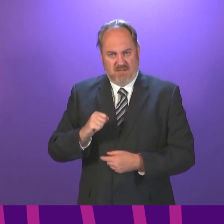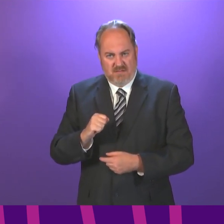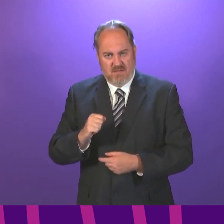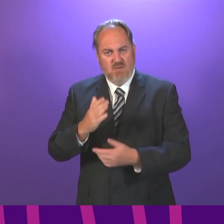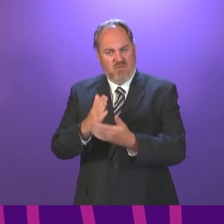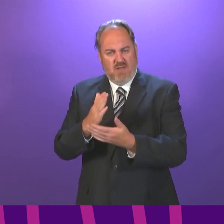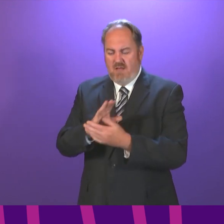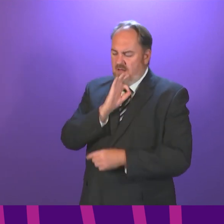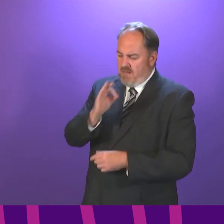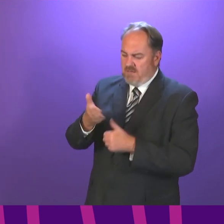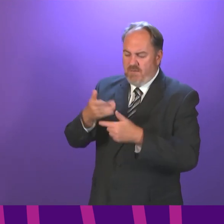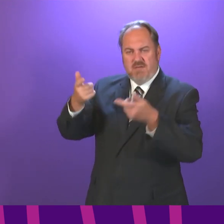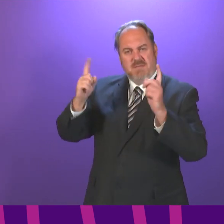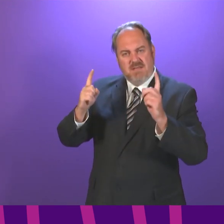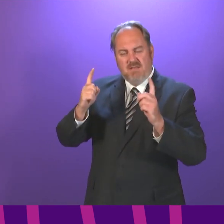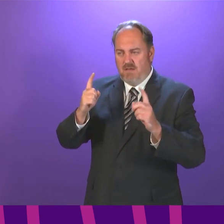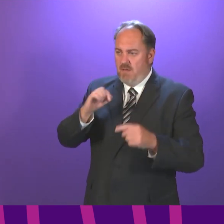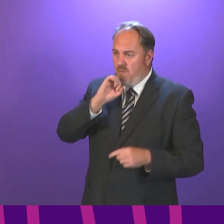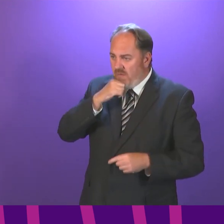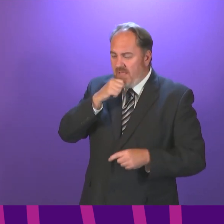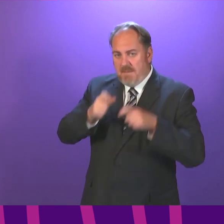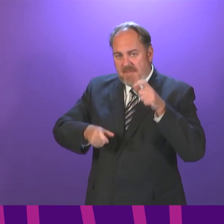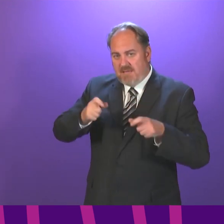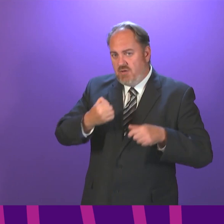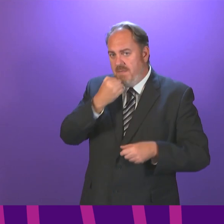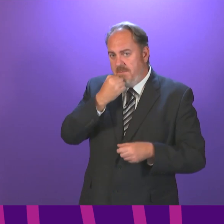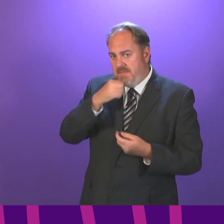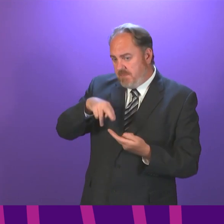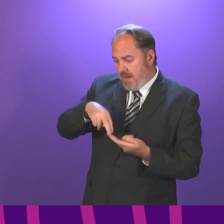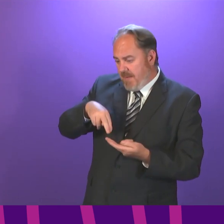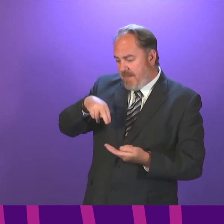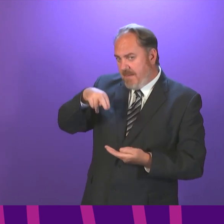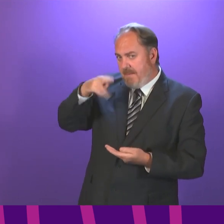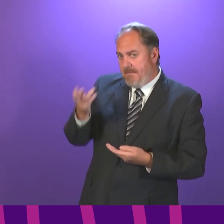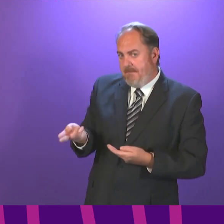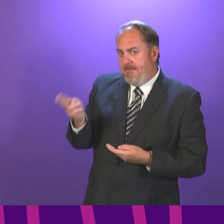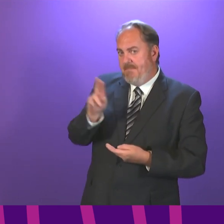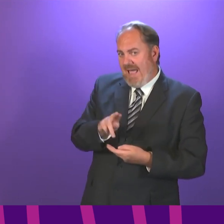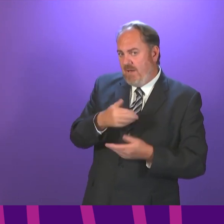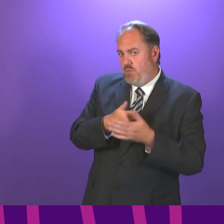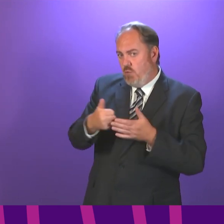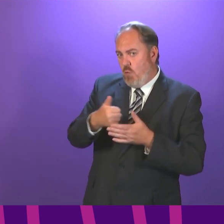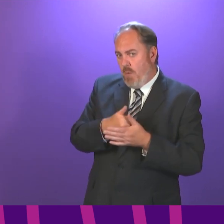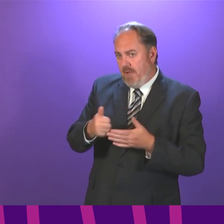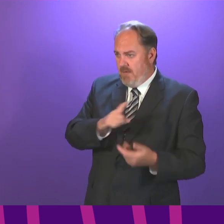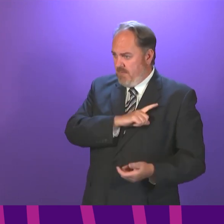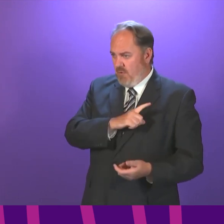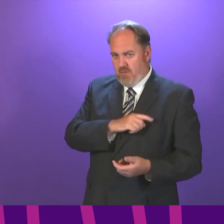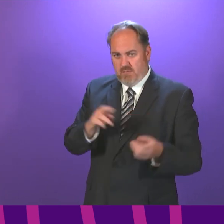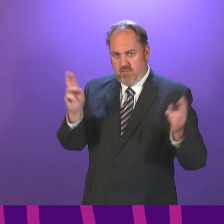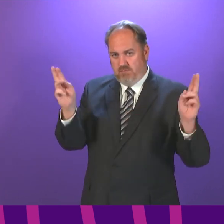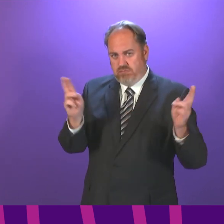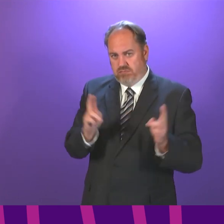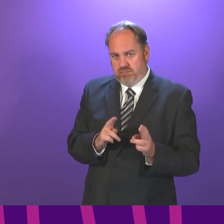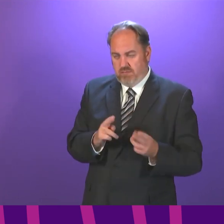Can the First Minister confirm whether passenger capacity will now be returning to something more like normality as a result of today's